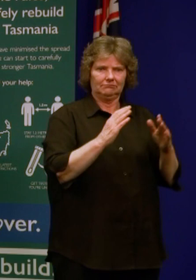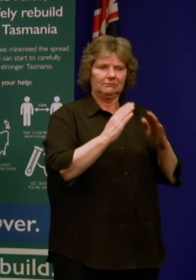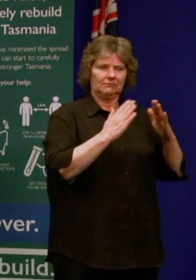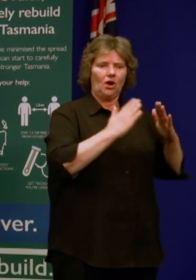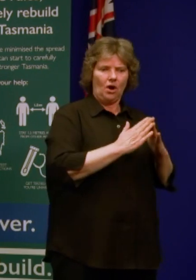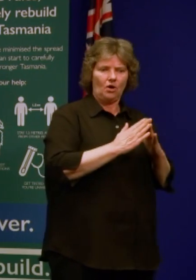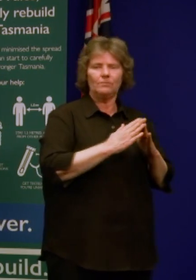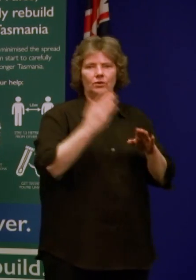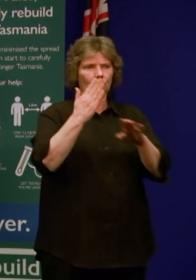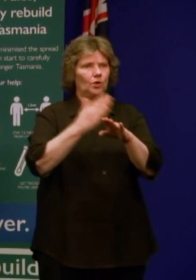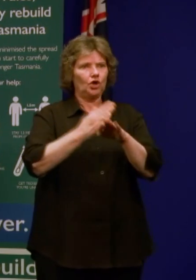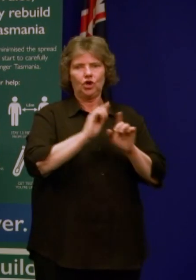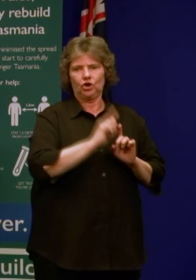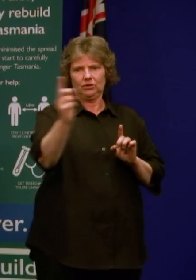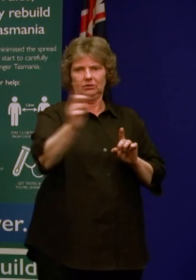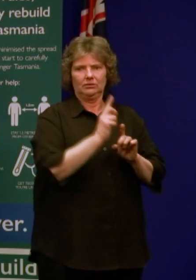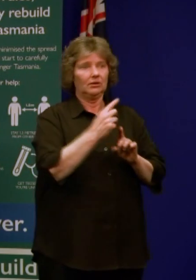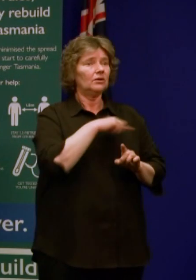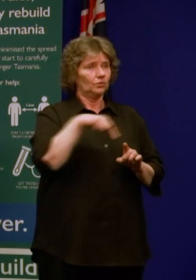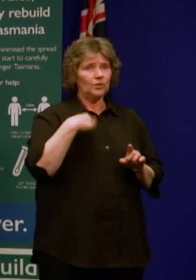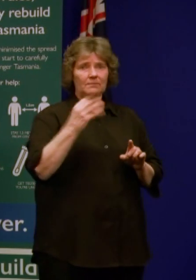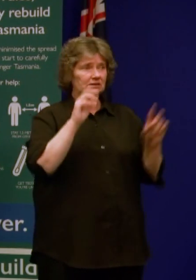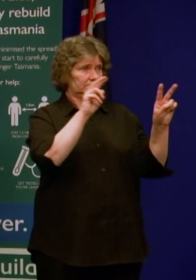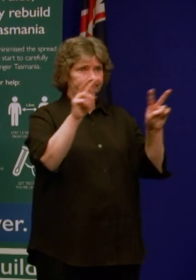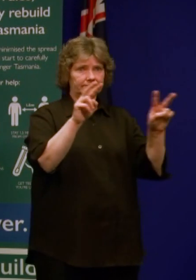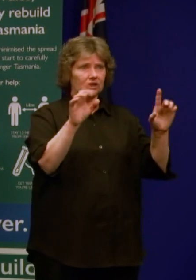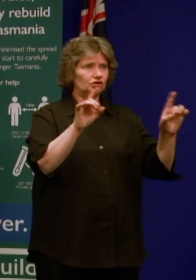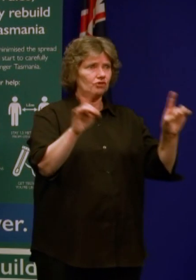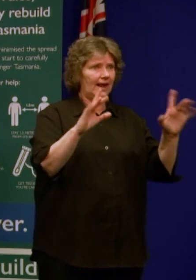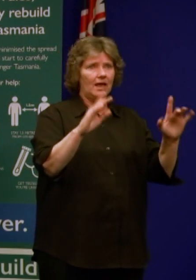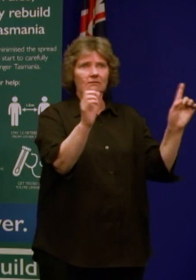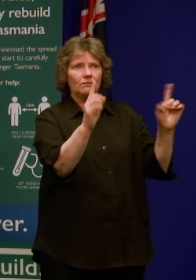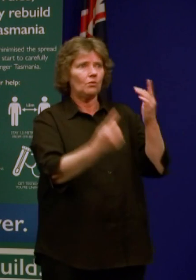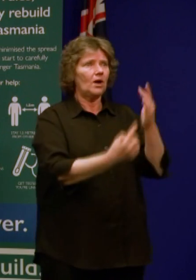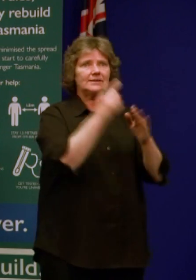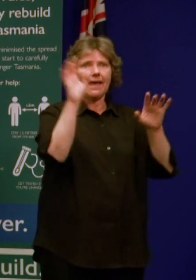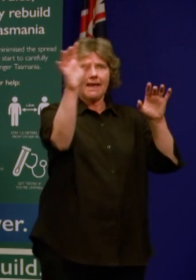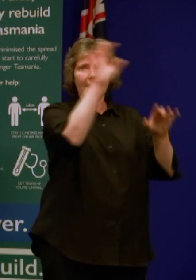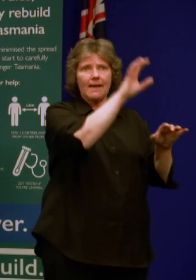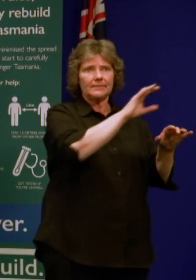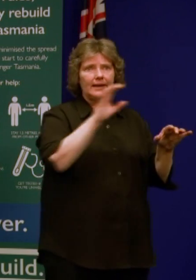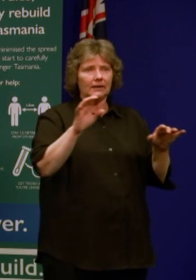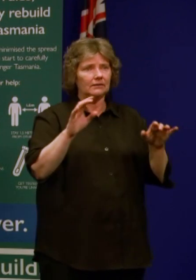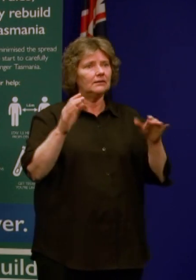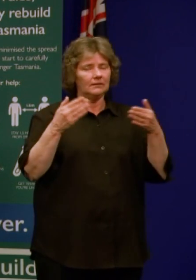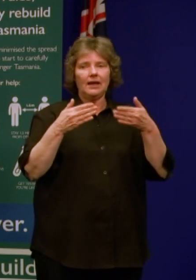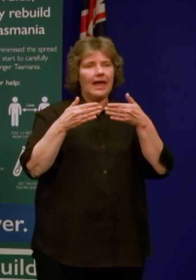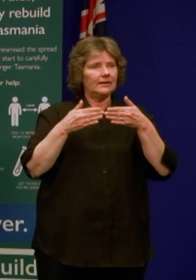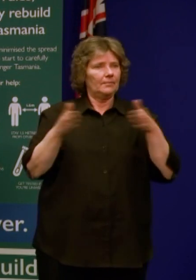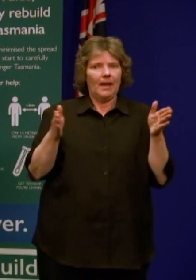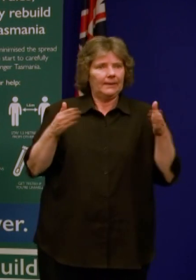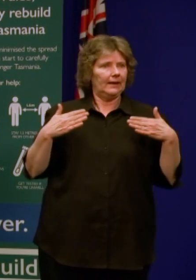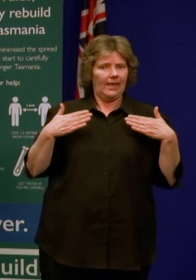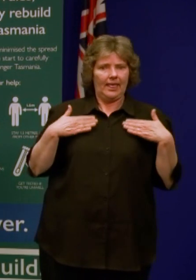monitor what's happening around the country and to get the public health advice to make sure that we continue to see what's happening. But it is